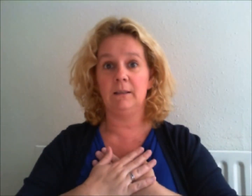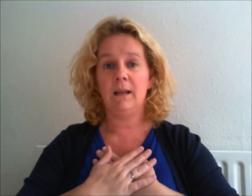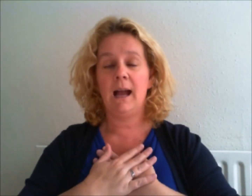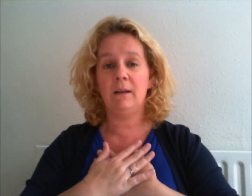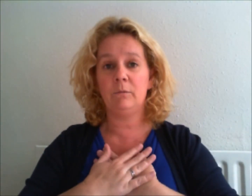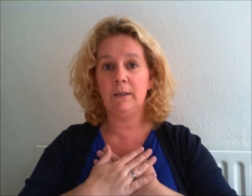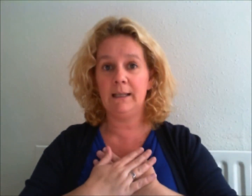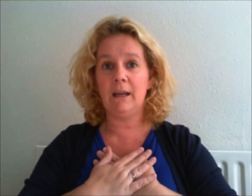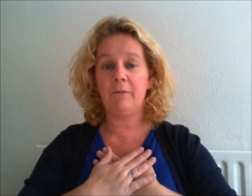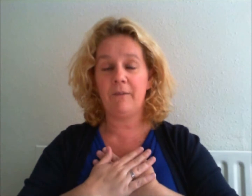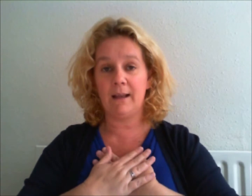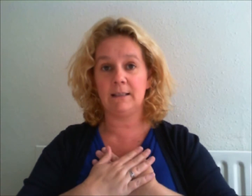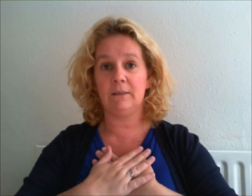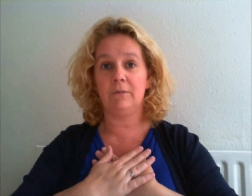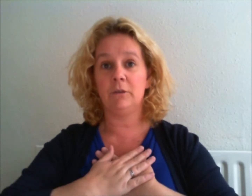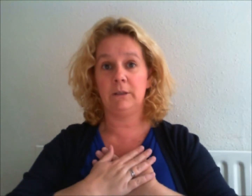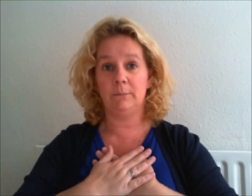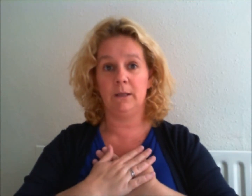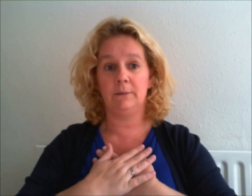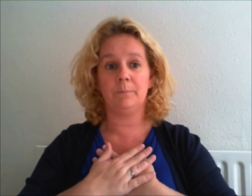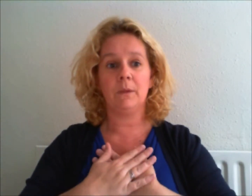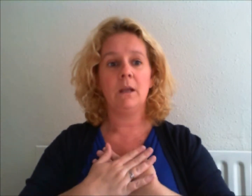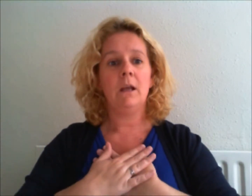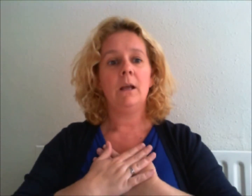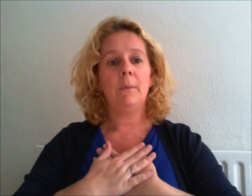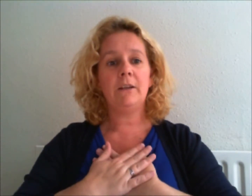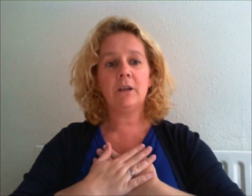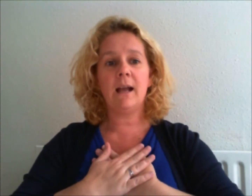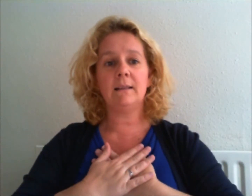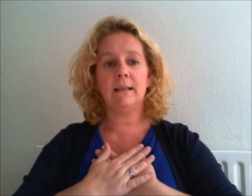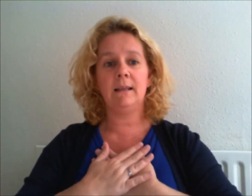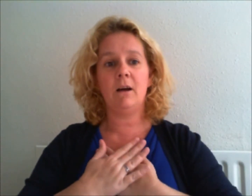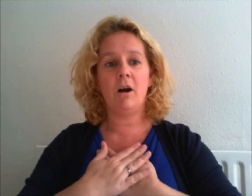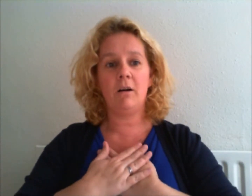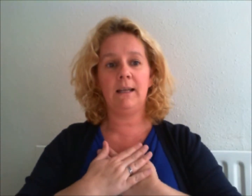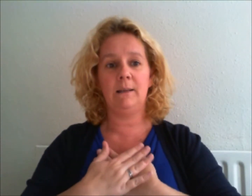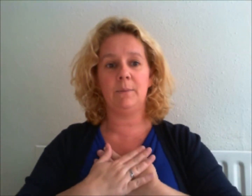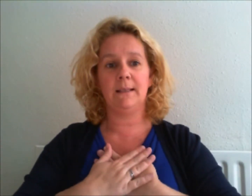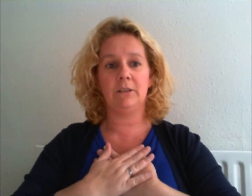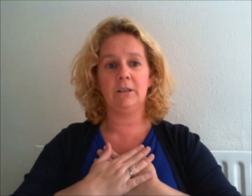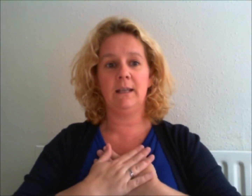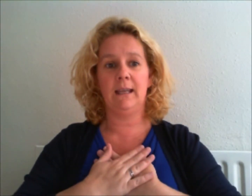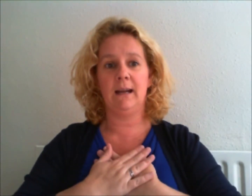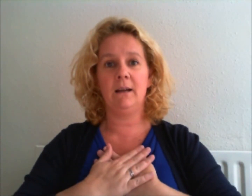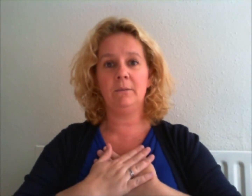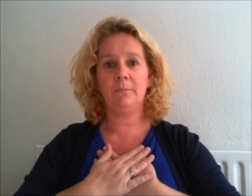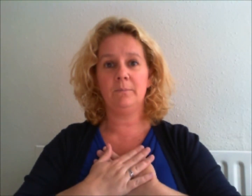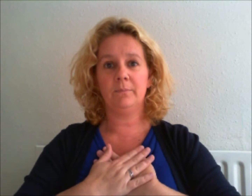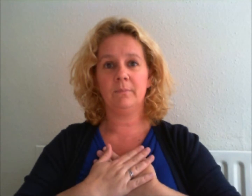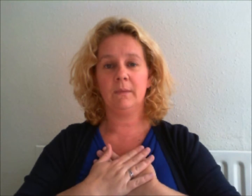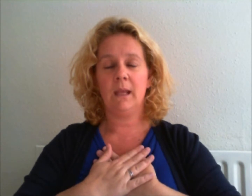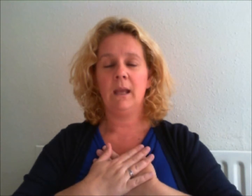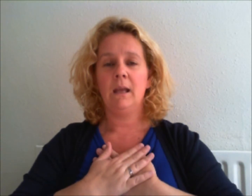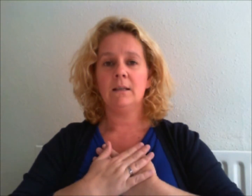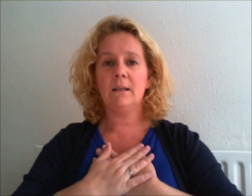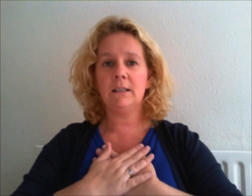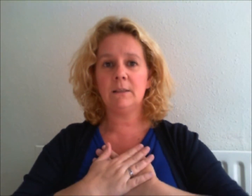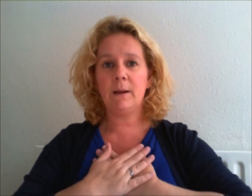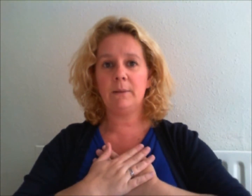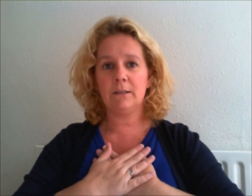and really effective treatment. Place your hands in the heart healing position here. So this is where we